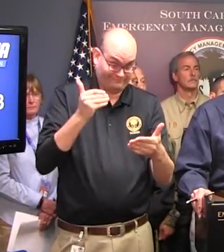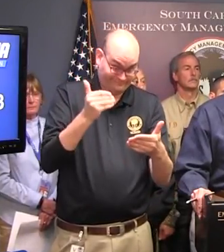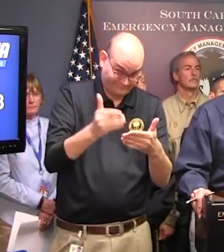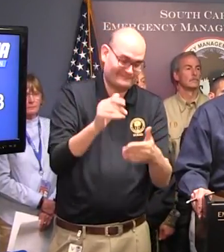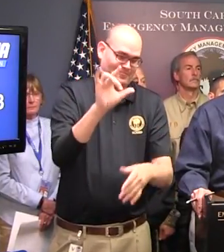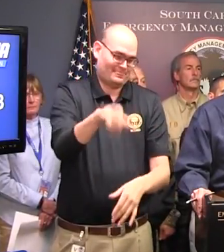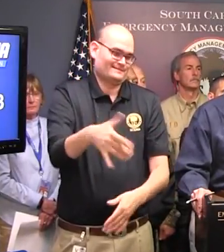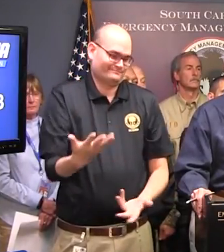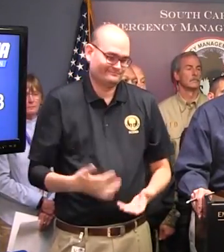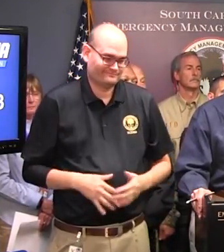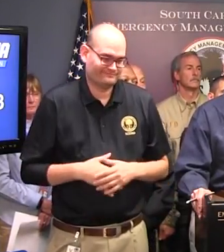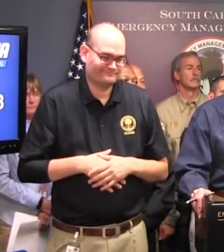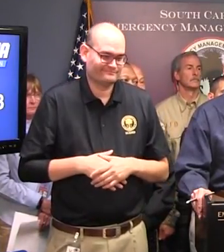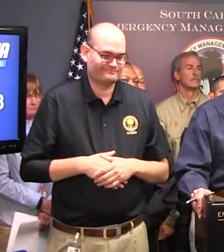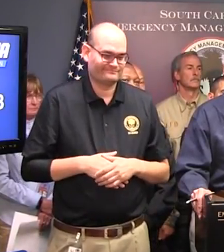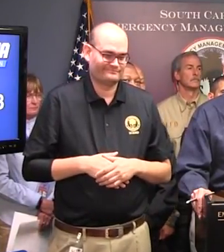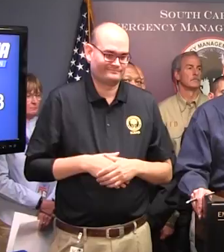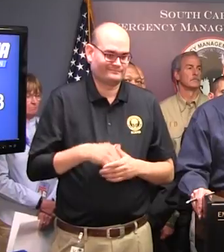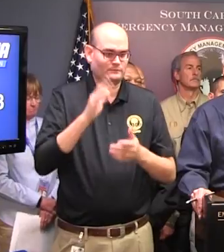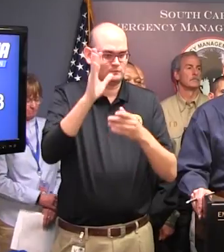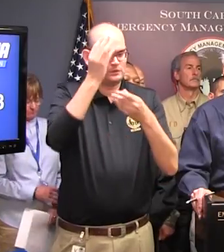returning home. Thank you.